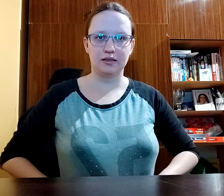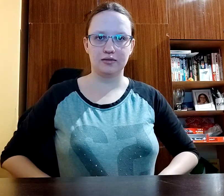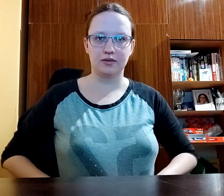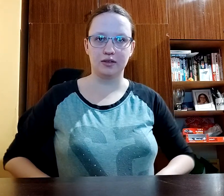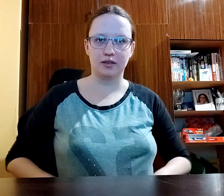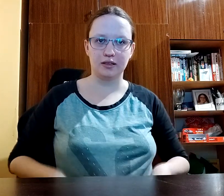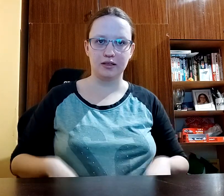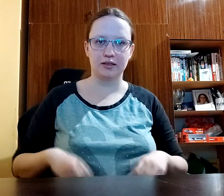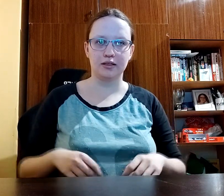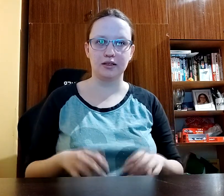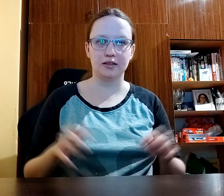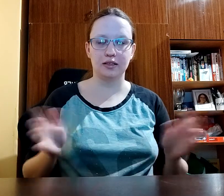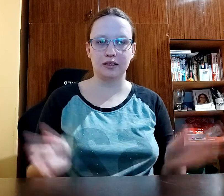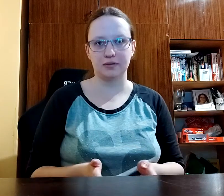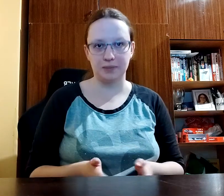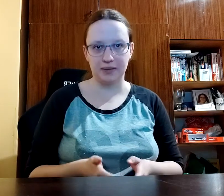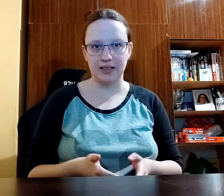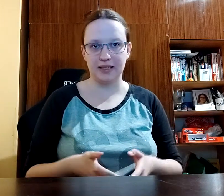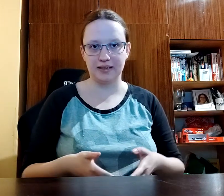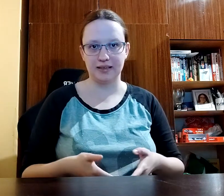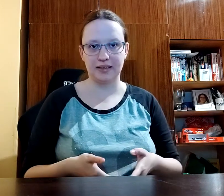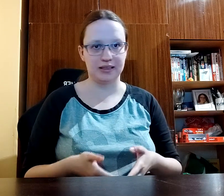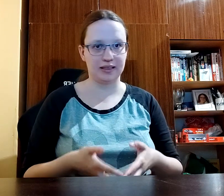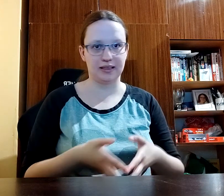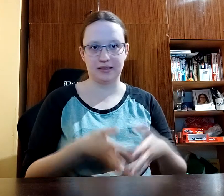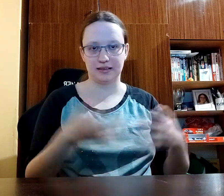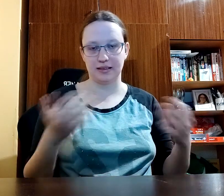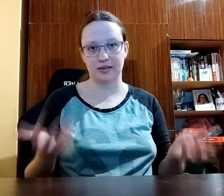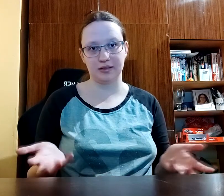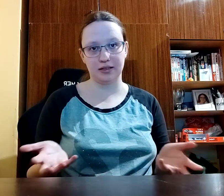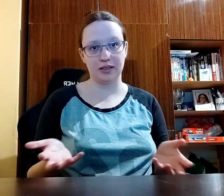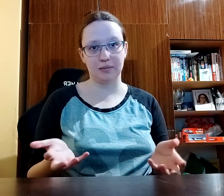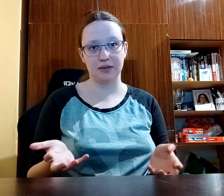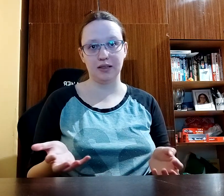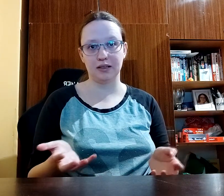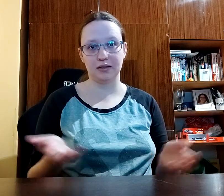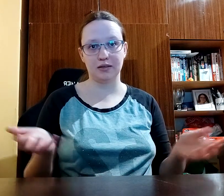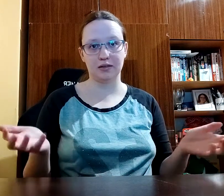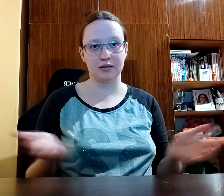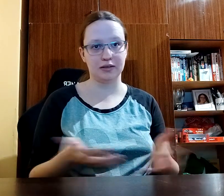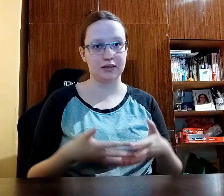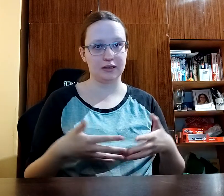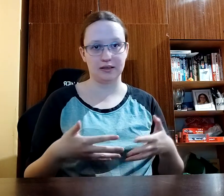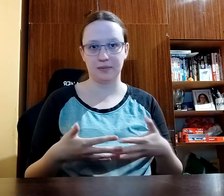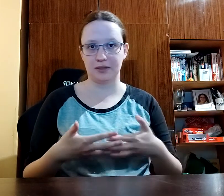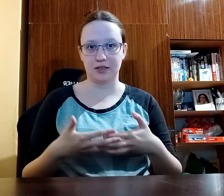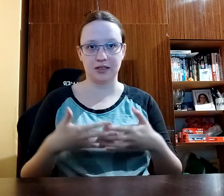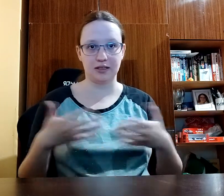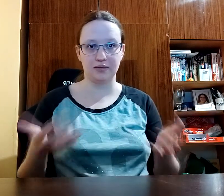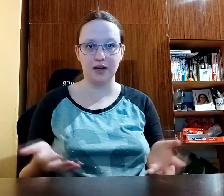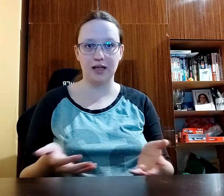vlog is not gonna replace like a psychotherapy or a special advice